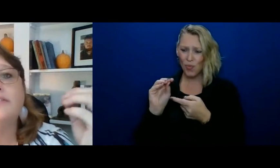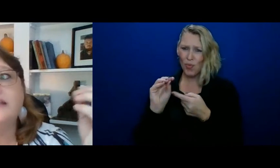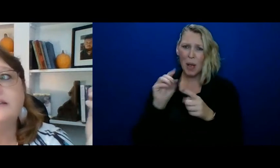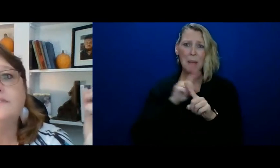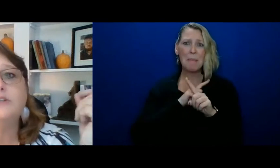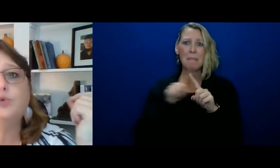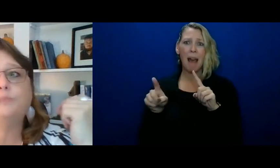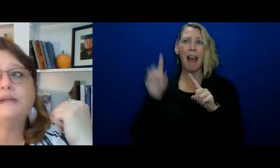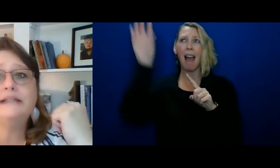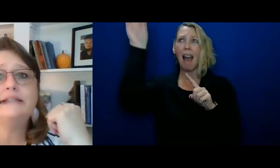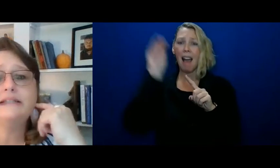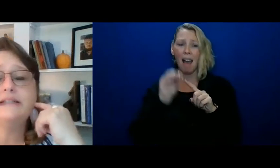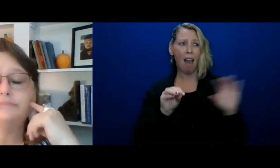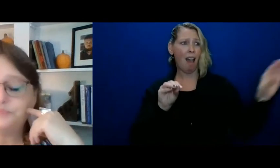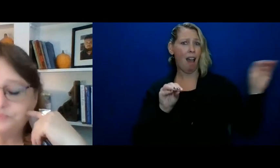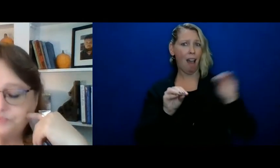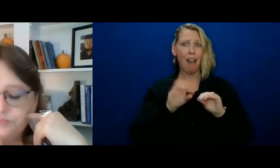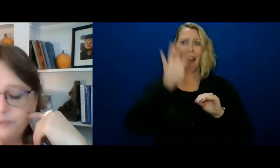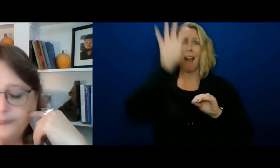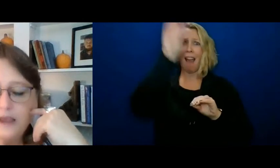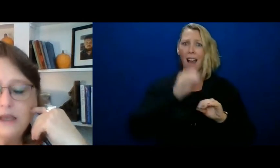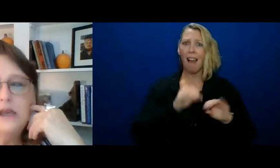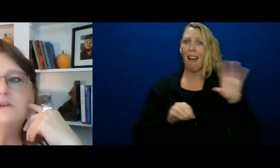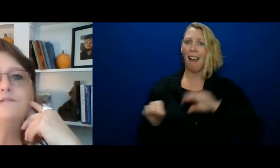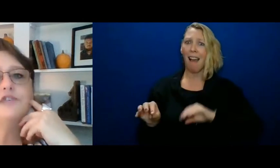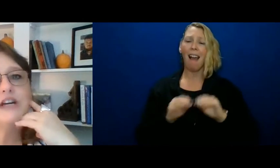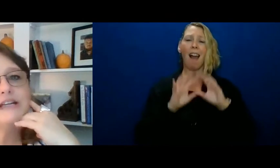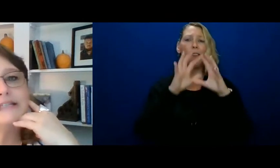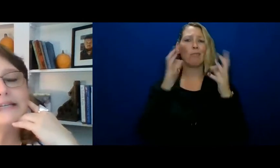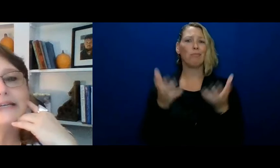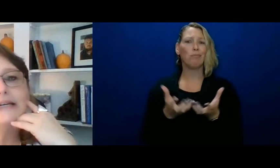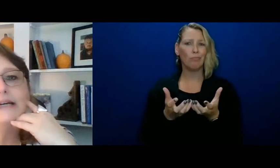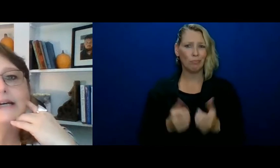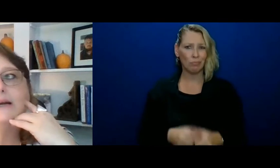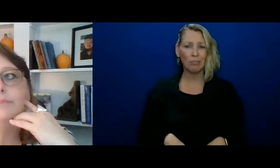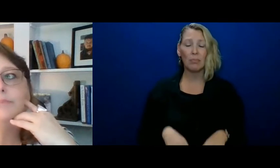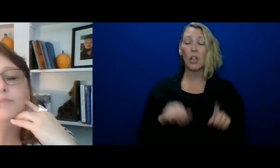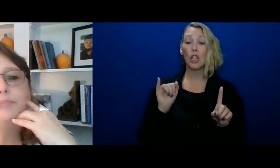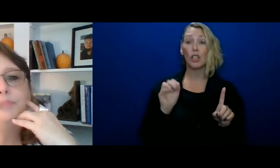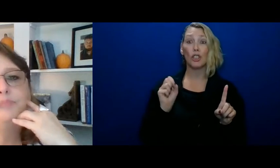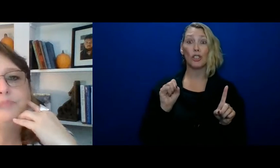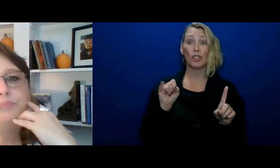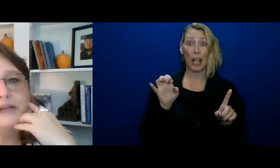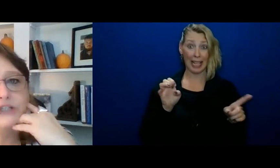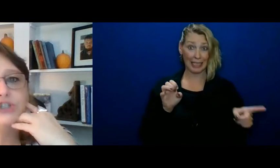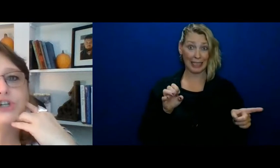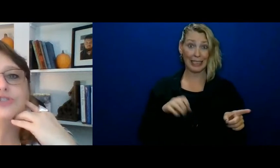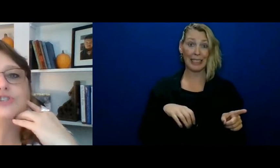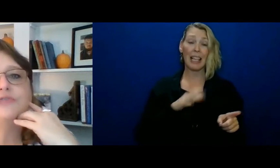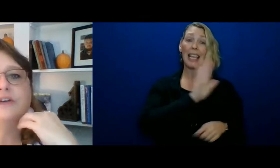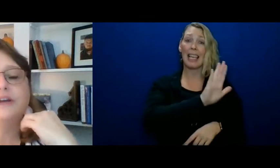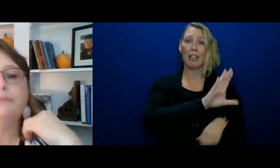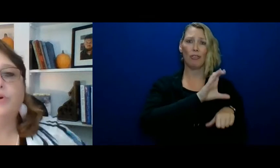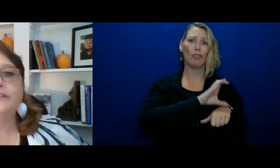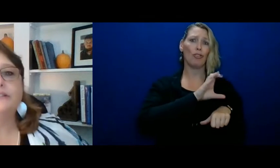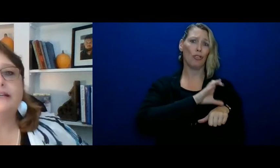without all the individual pieces. For Jesse, his church is very important to